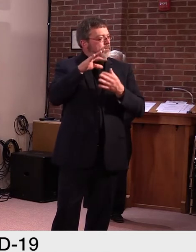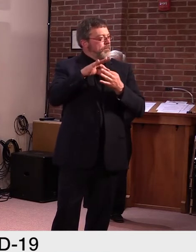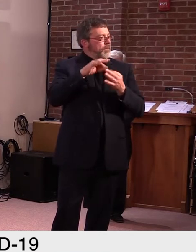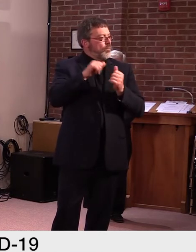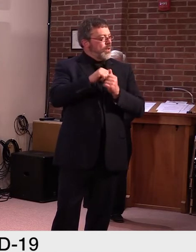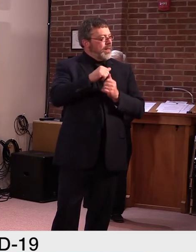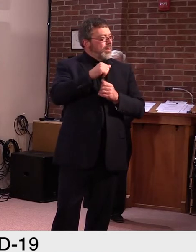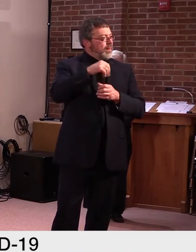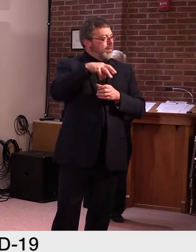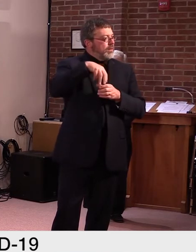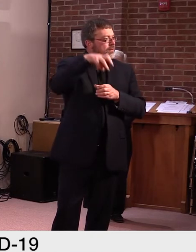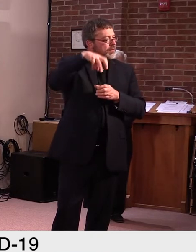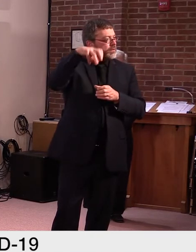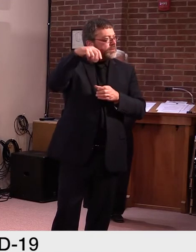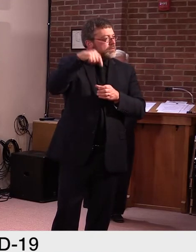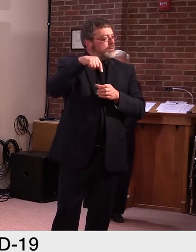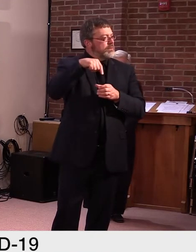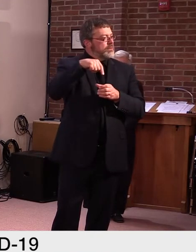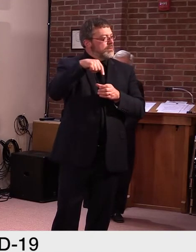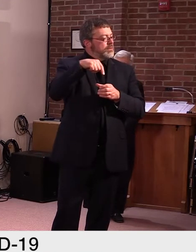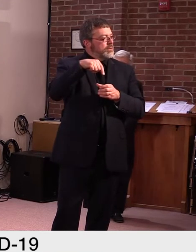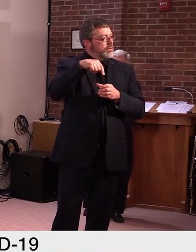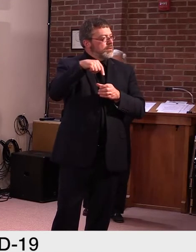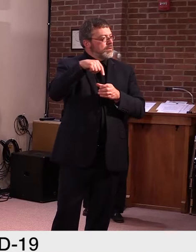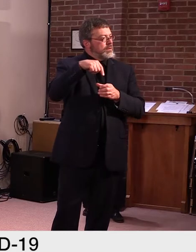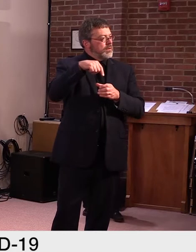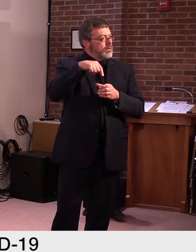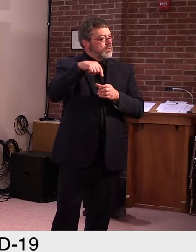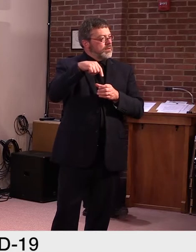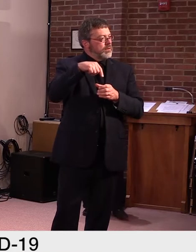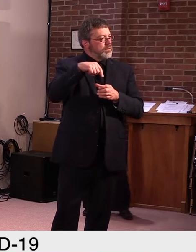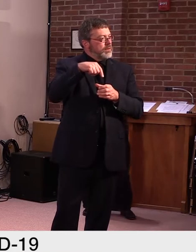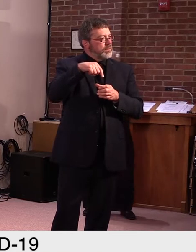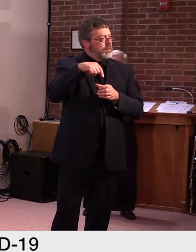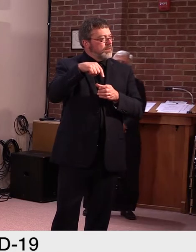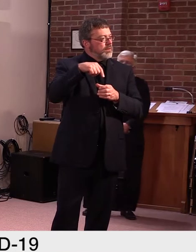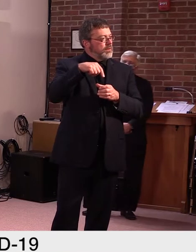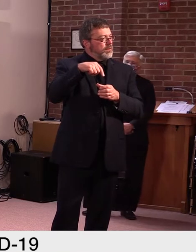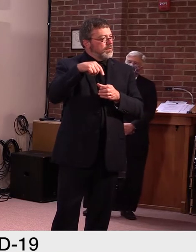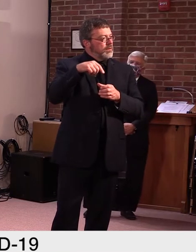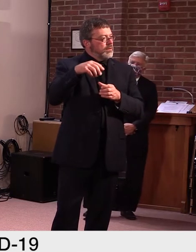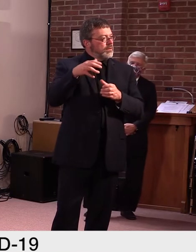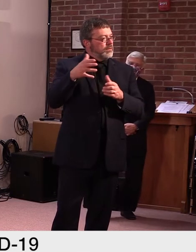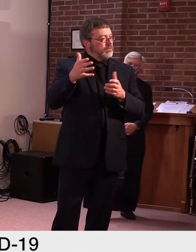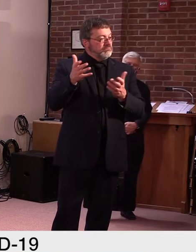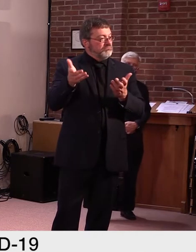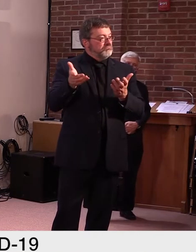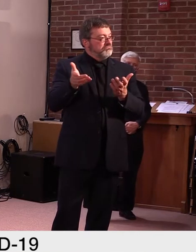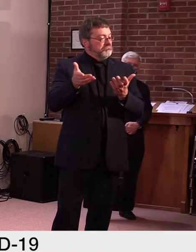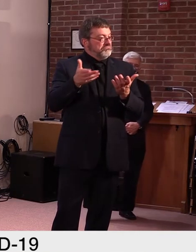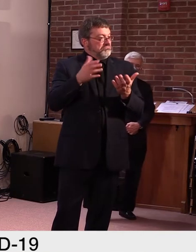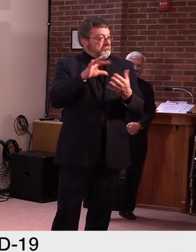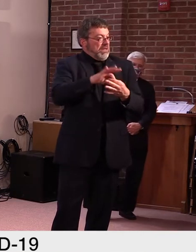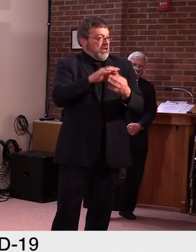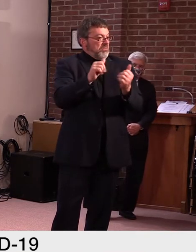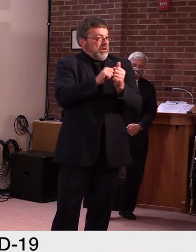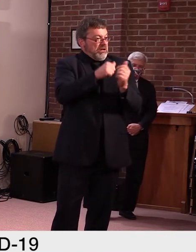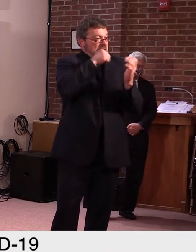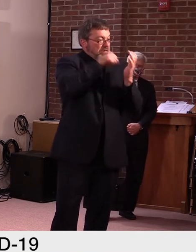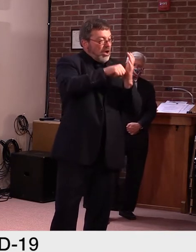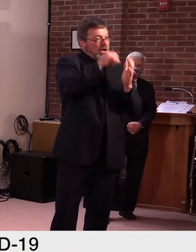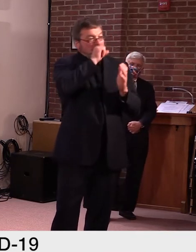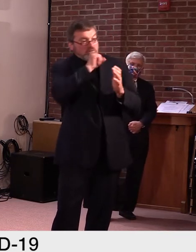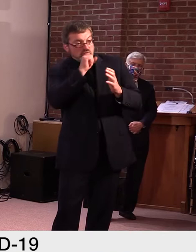many of our monitors in the case of the, uh, economy has to shut down again. Um, anyway, moving on to, to my secondary